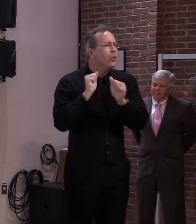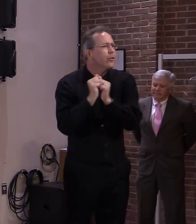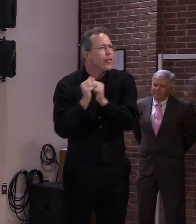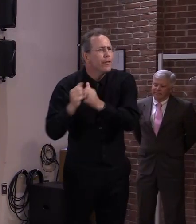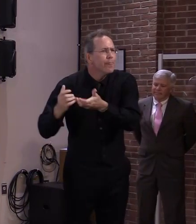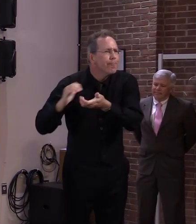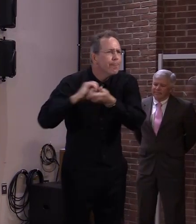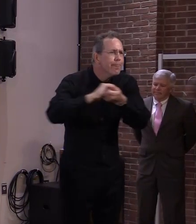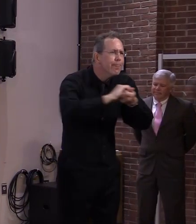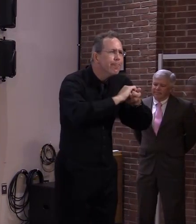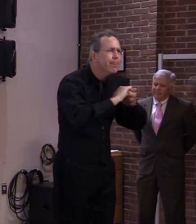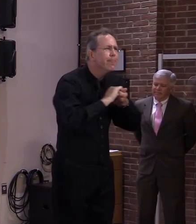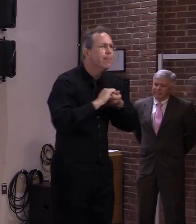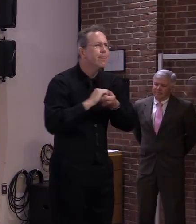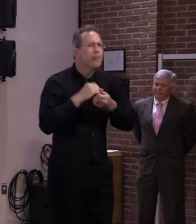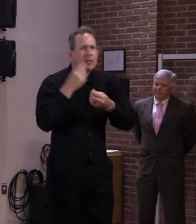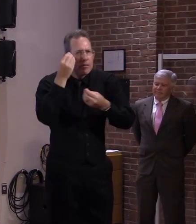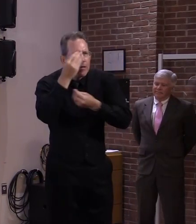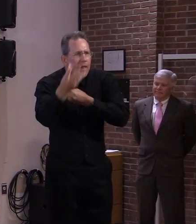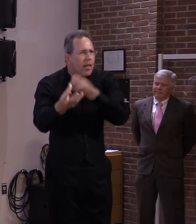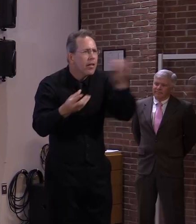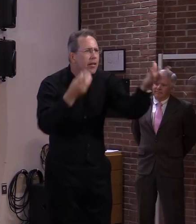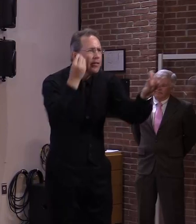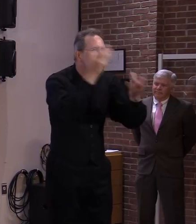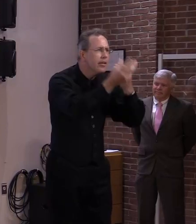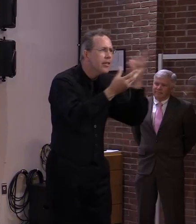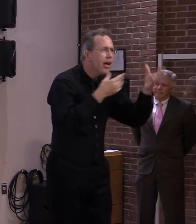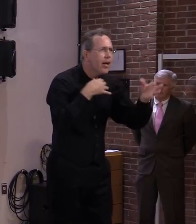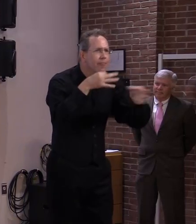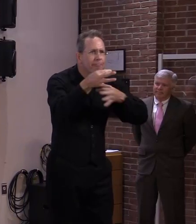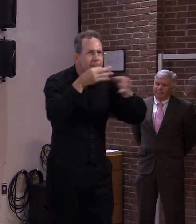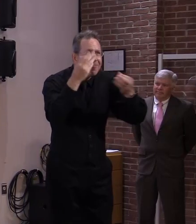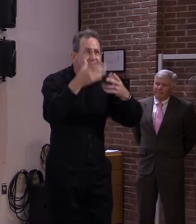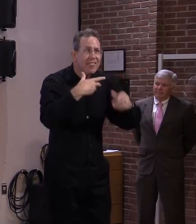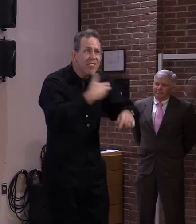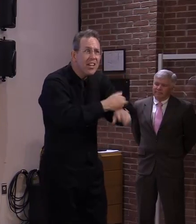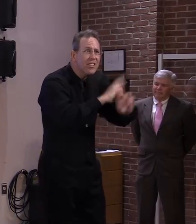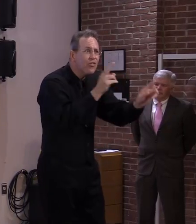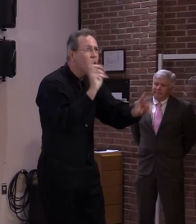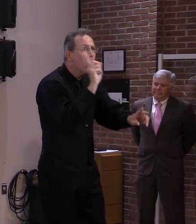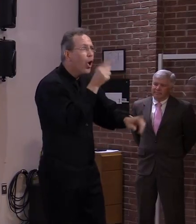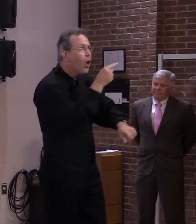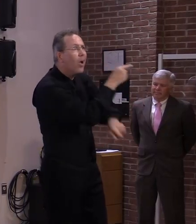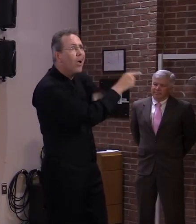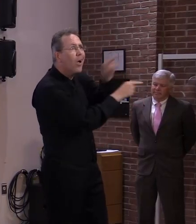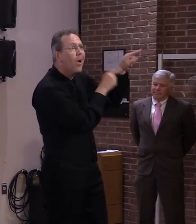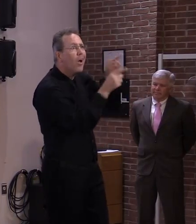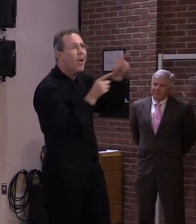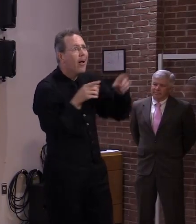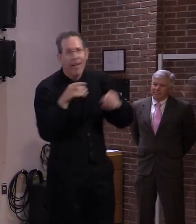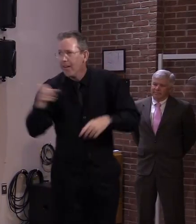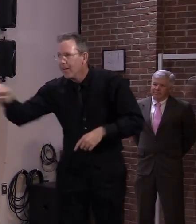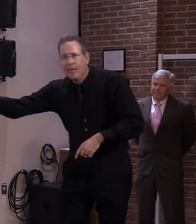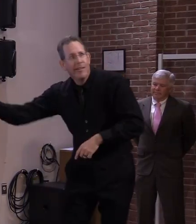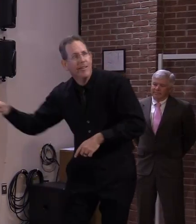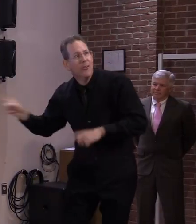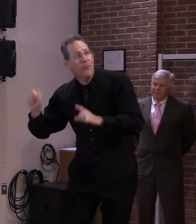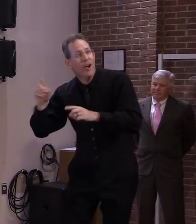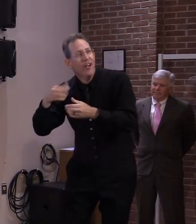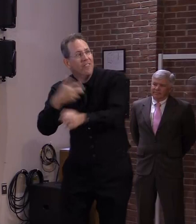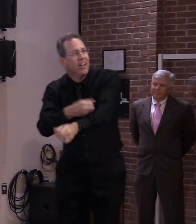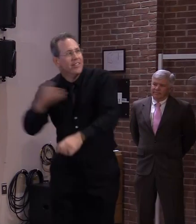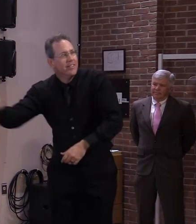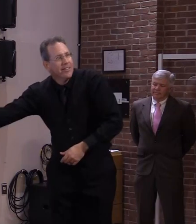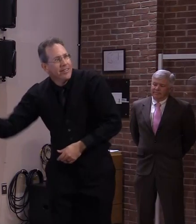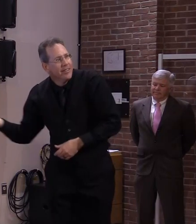a available and and with the help of the media i think it all worked together uh to bring people to the point we